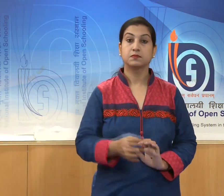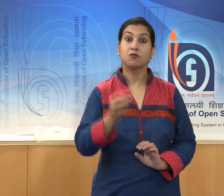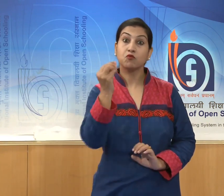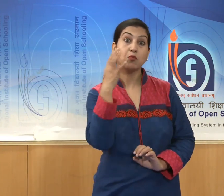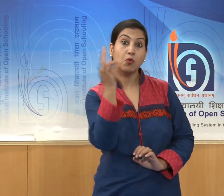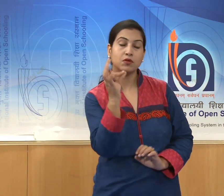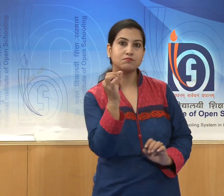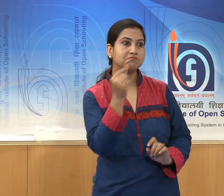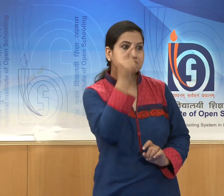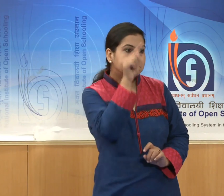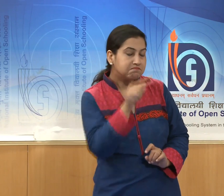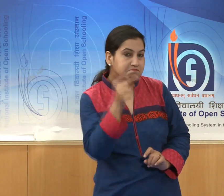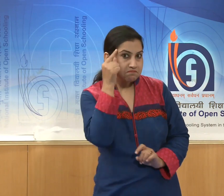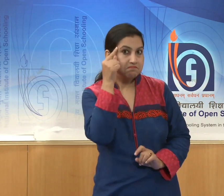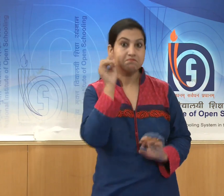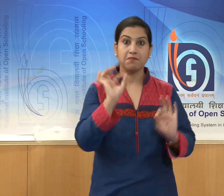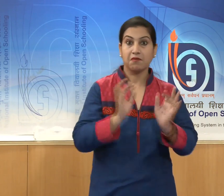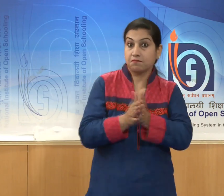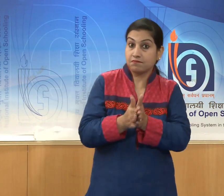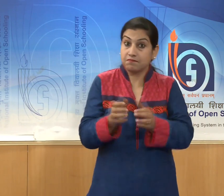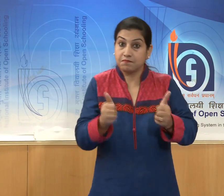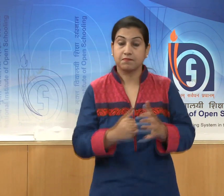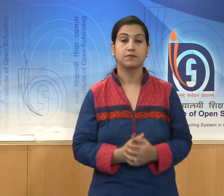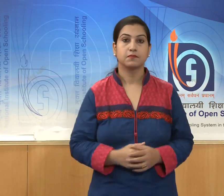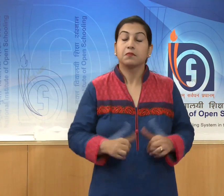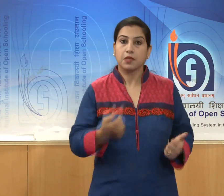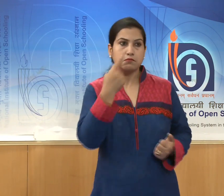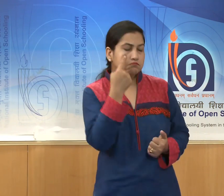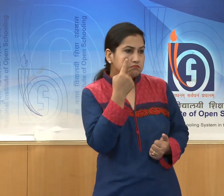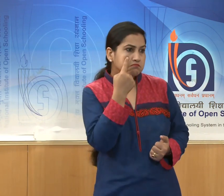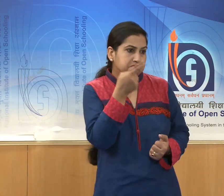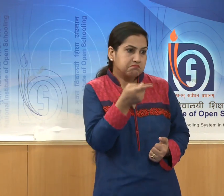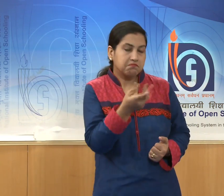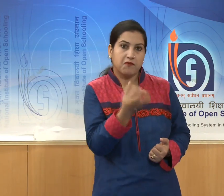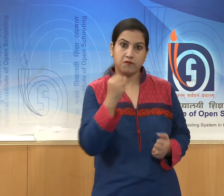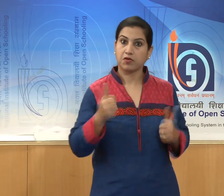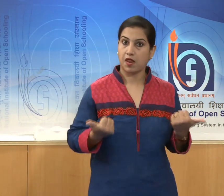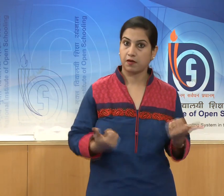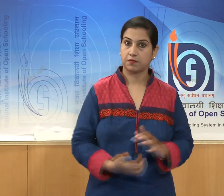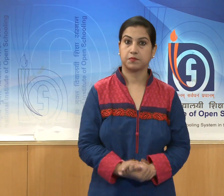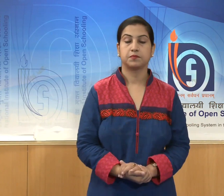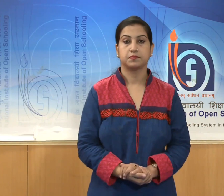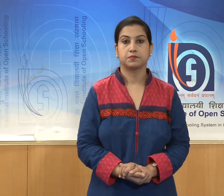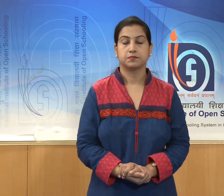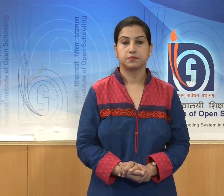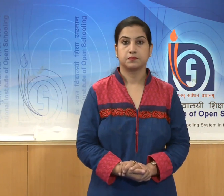can be noticed in sculpture.